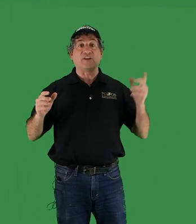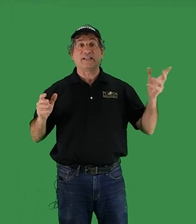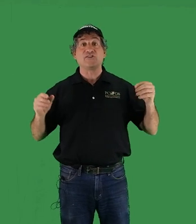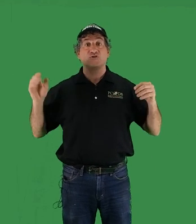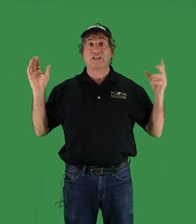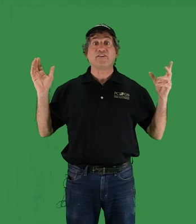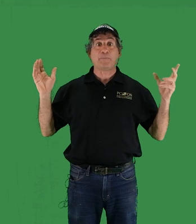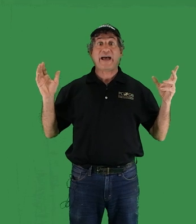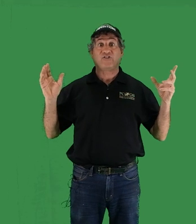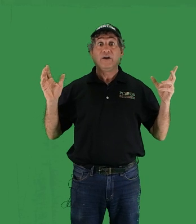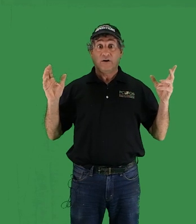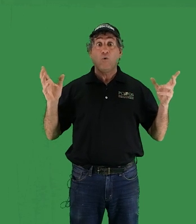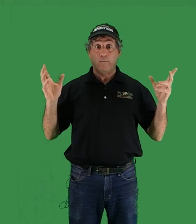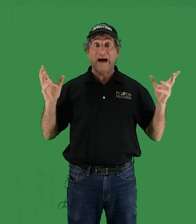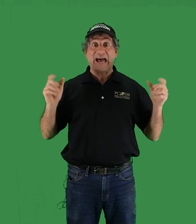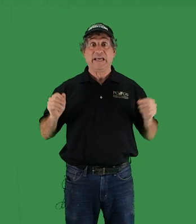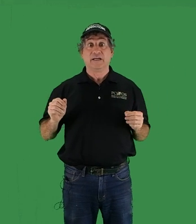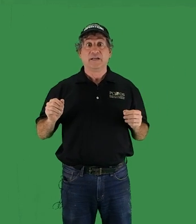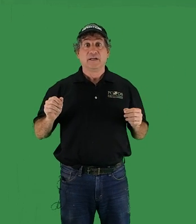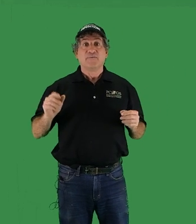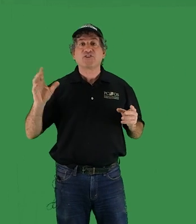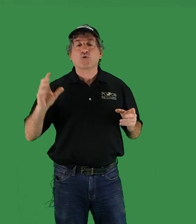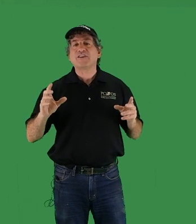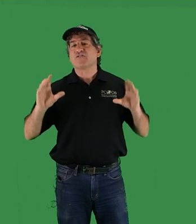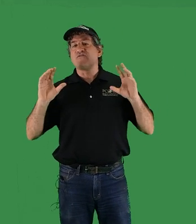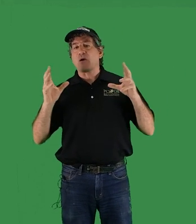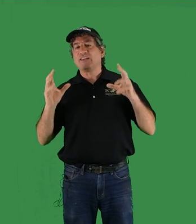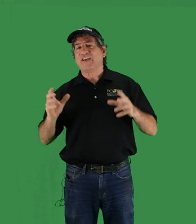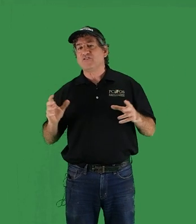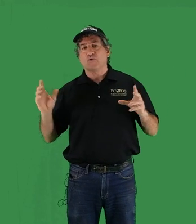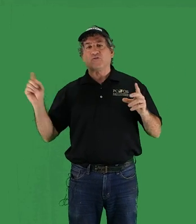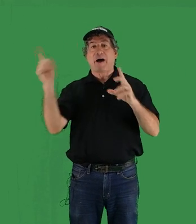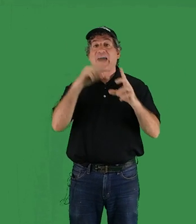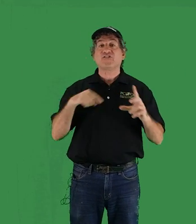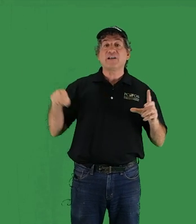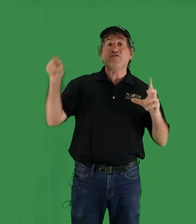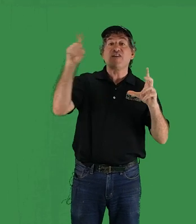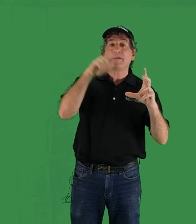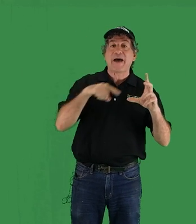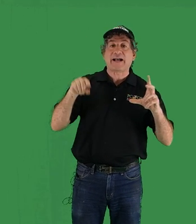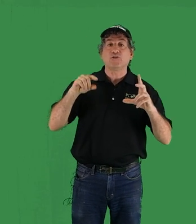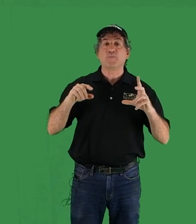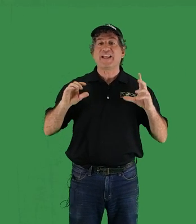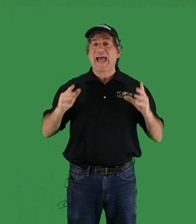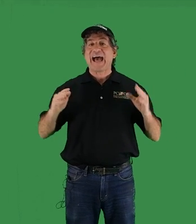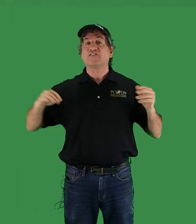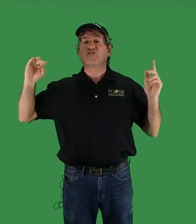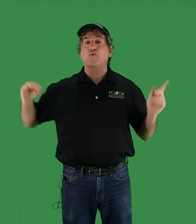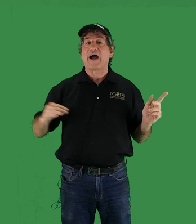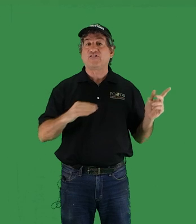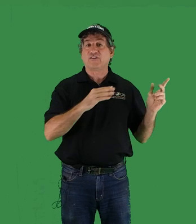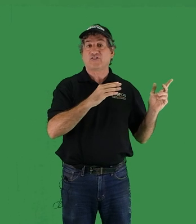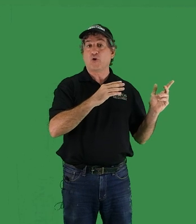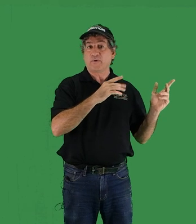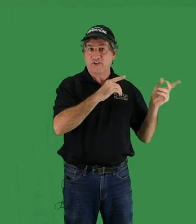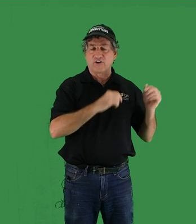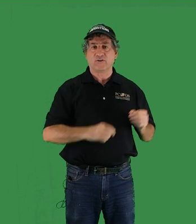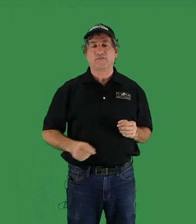and glaciers and icepacks. Oh my! This creates a very dangerous positive feedback loop that adds to the rising slope of the curve.